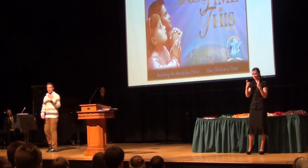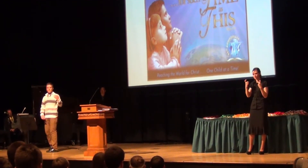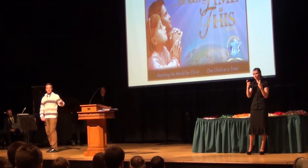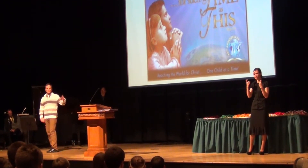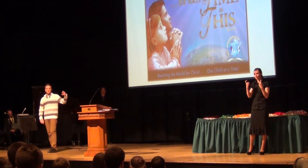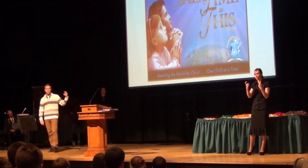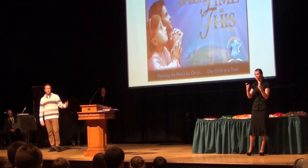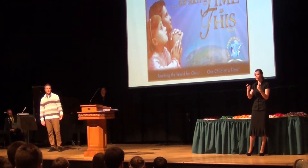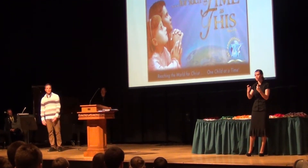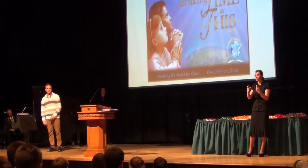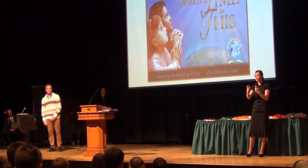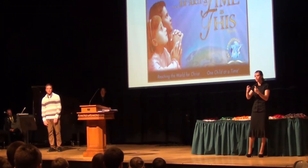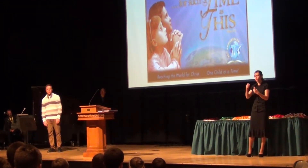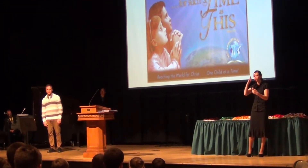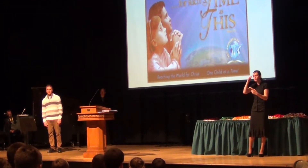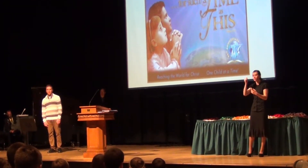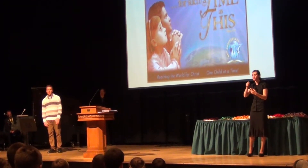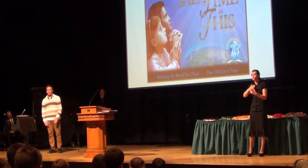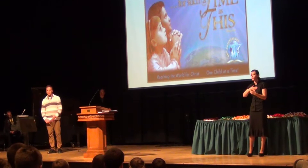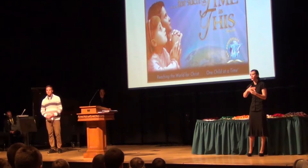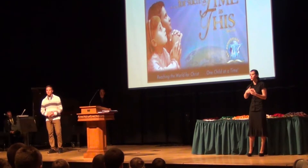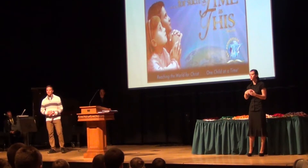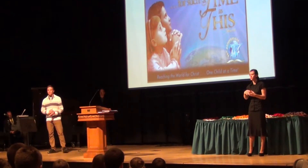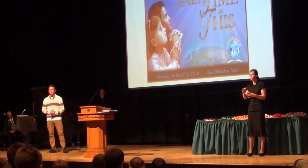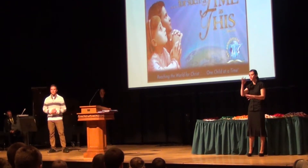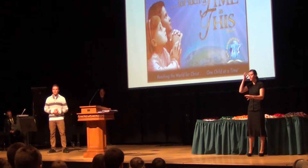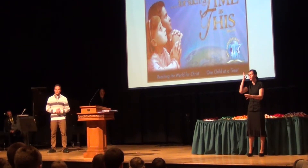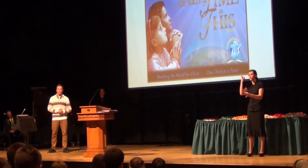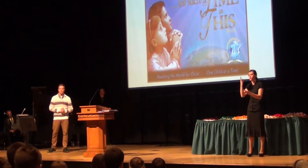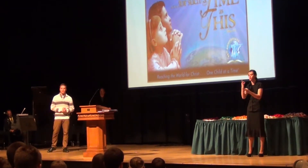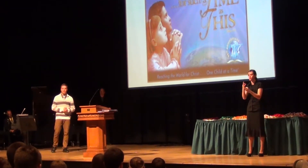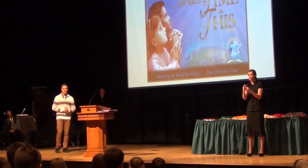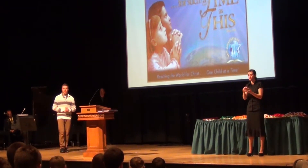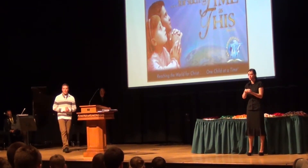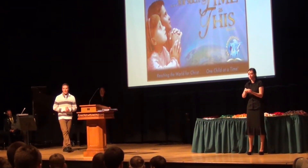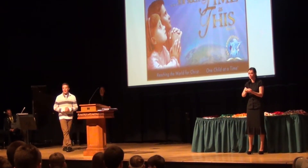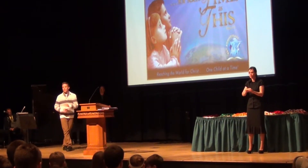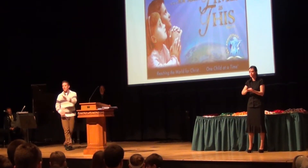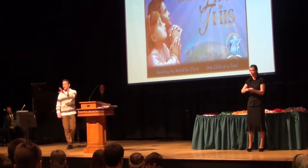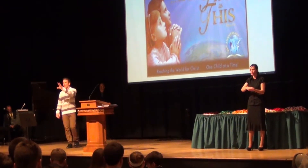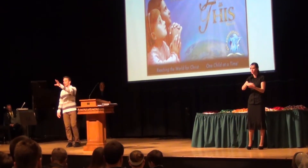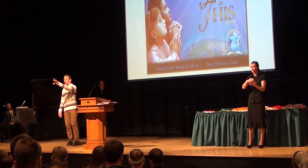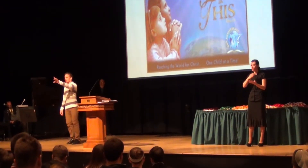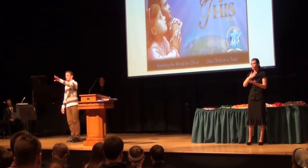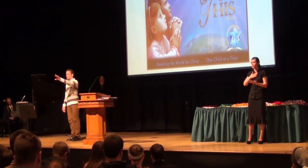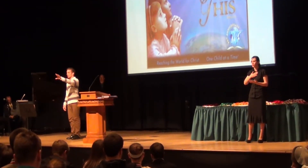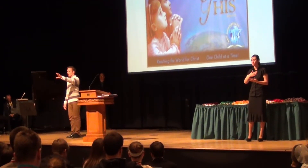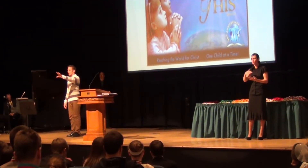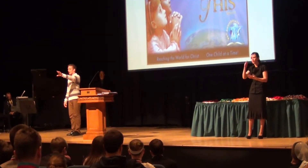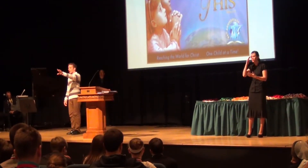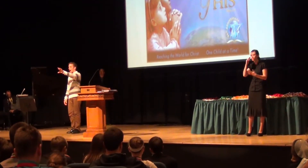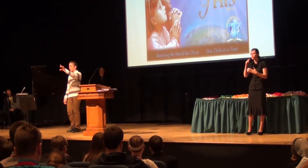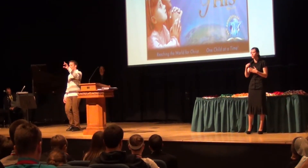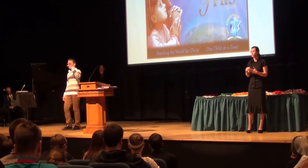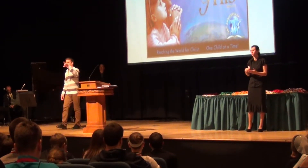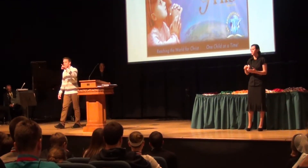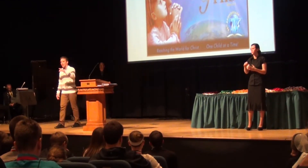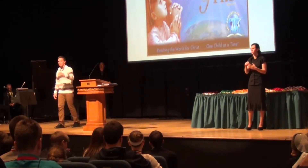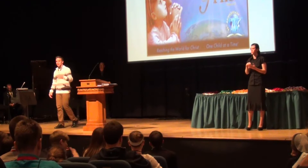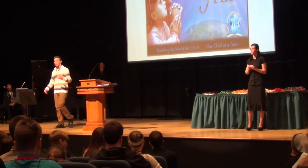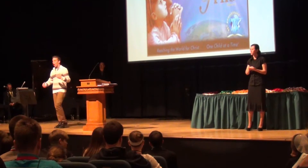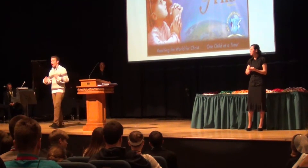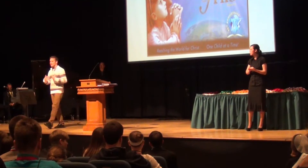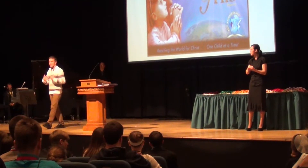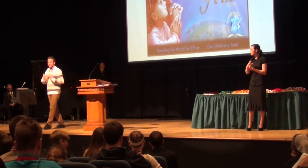because my faith is weak and my skin is thin. And every time I look in a mirror, I want to